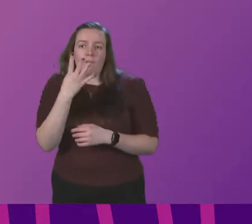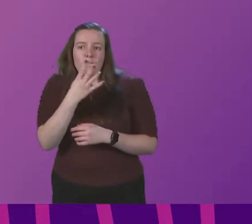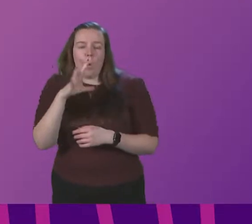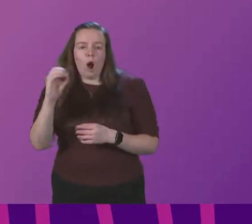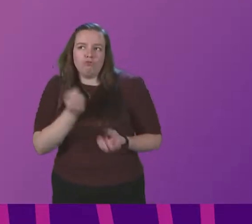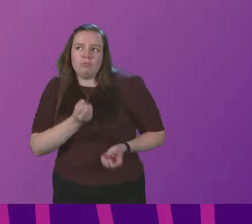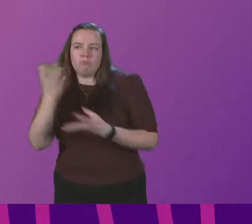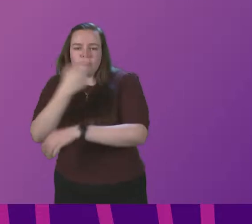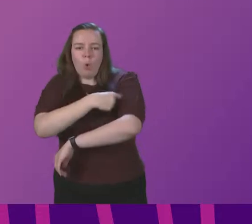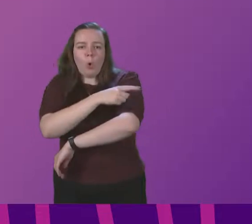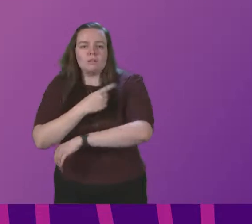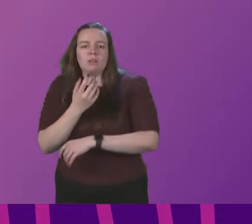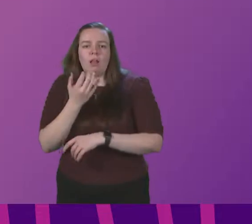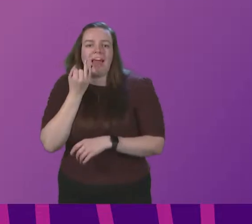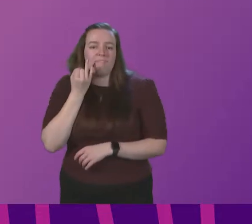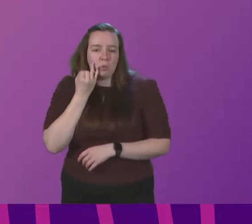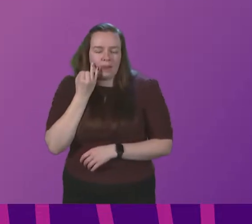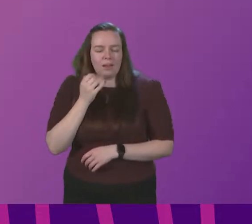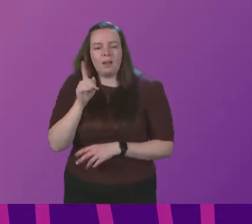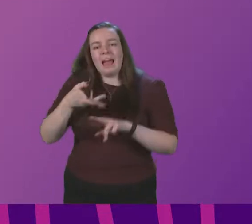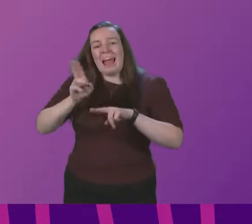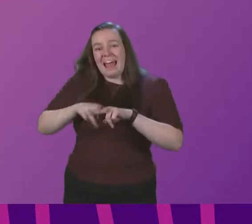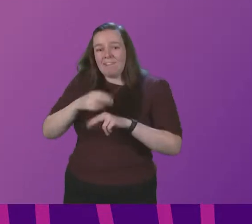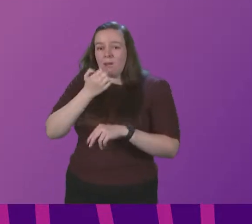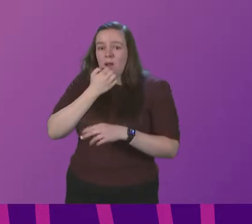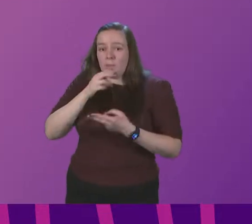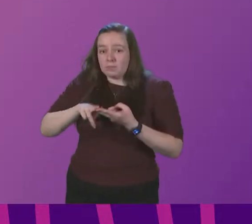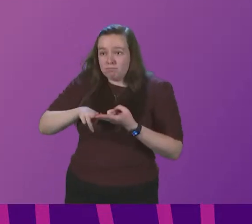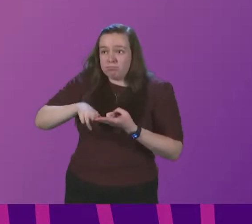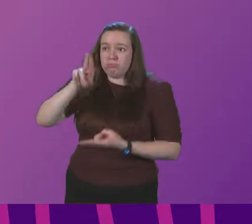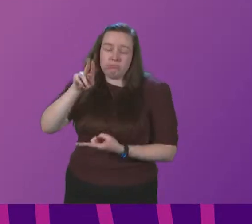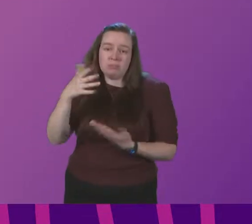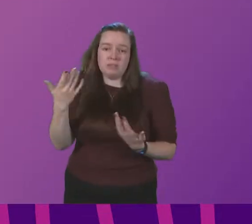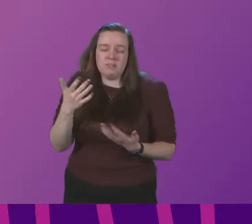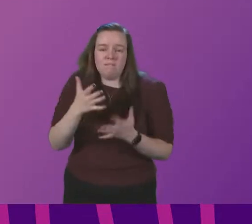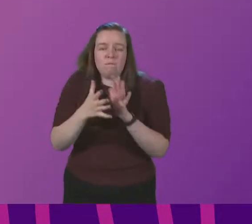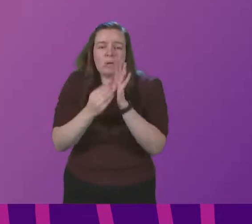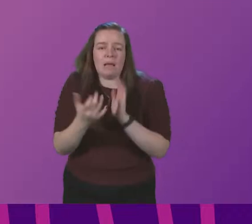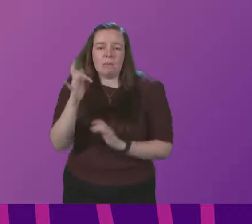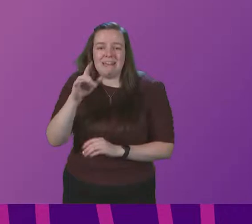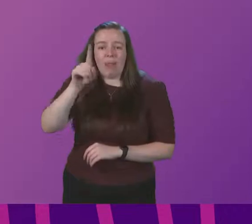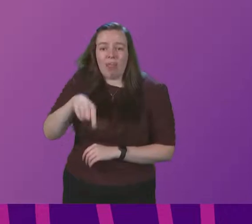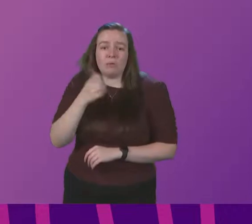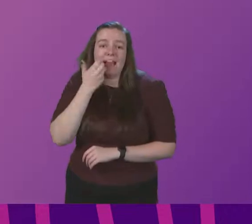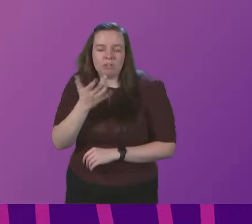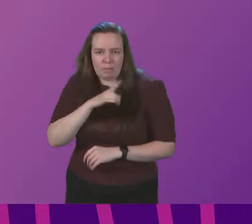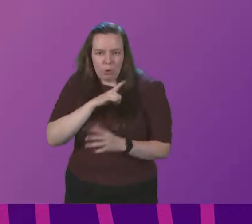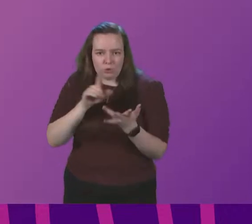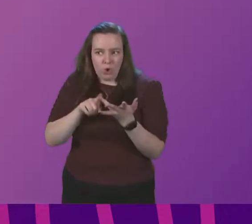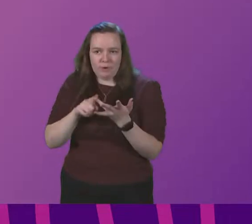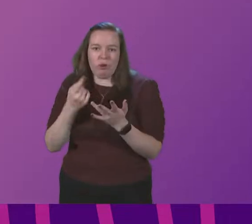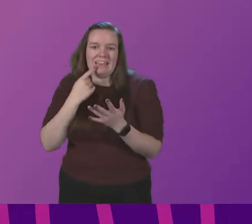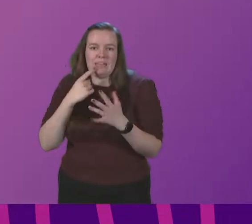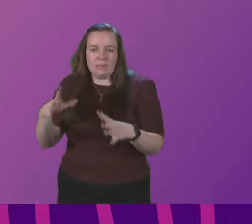admissions a week. But if cases rise significantly to, say, 10,000 a day because of Omicron's much greater